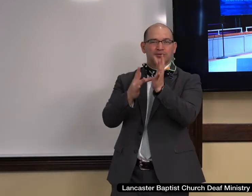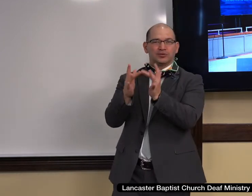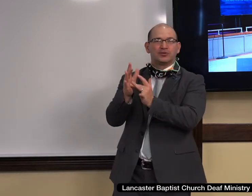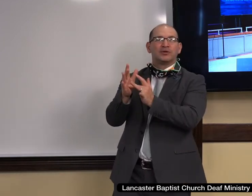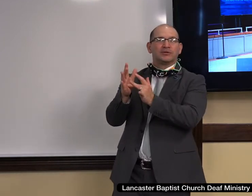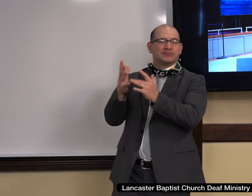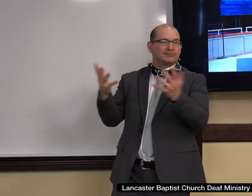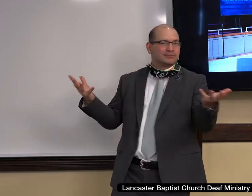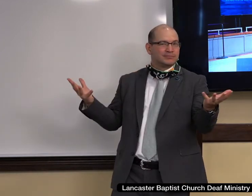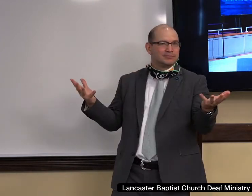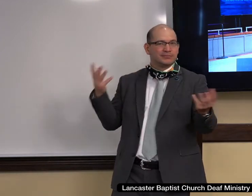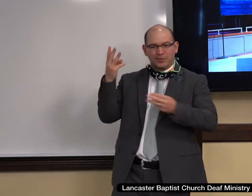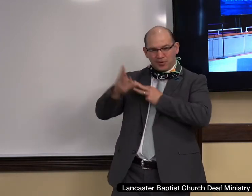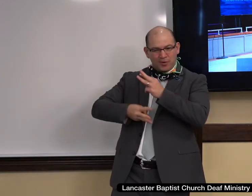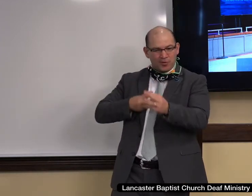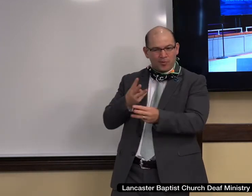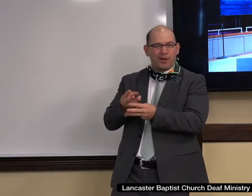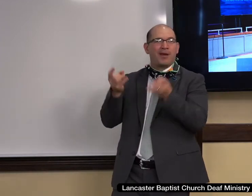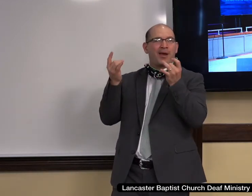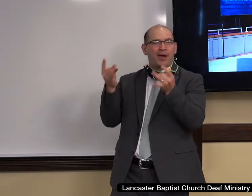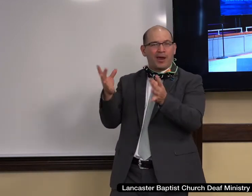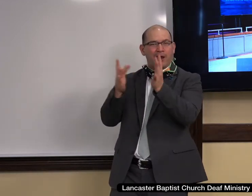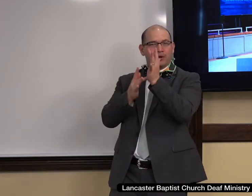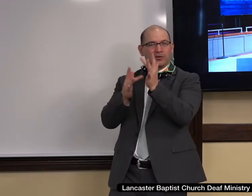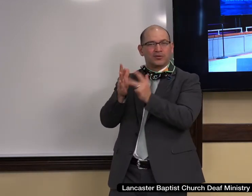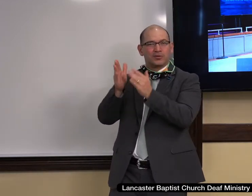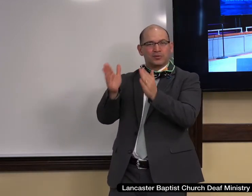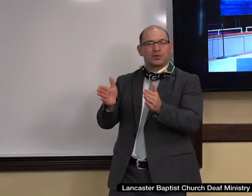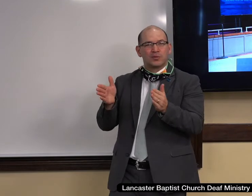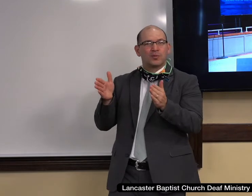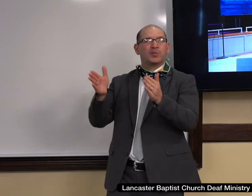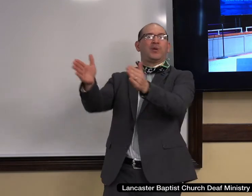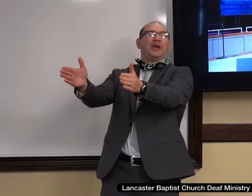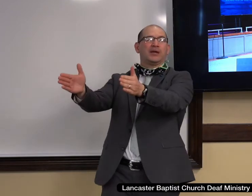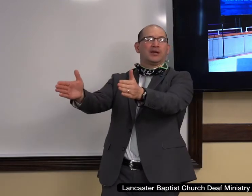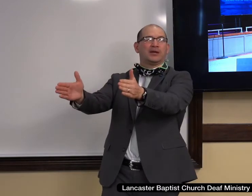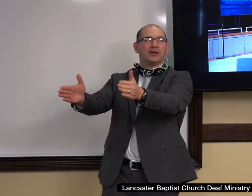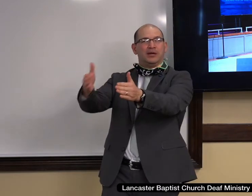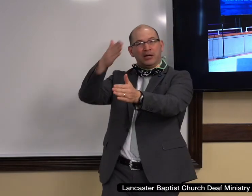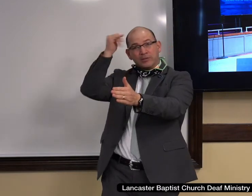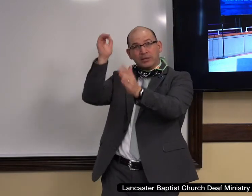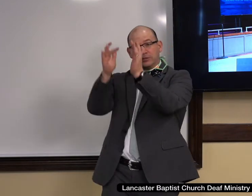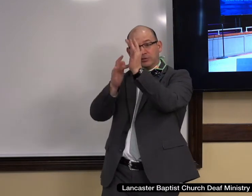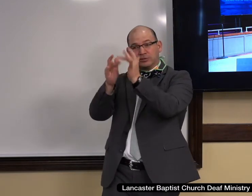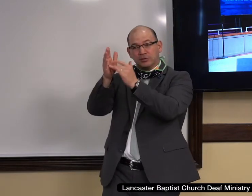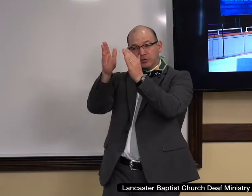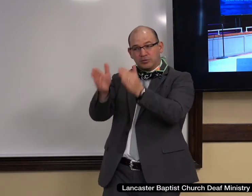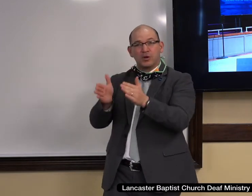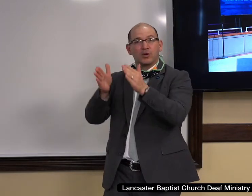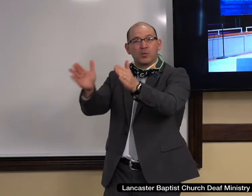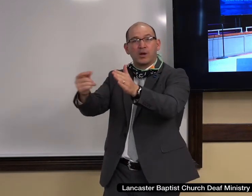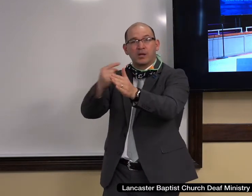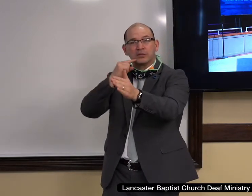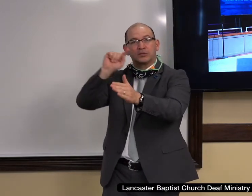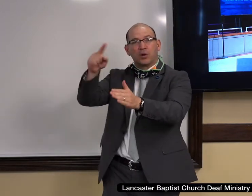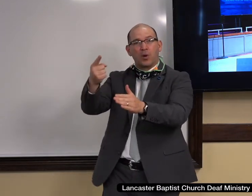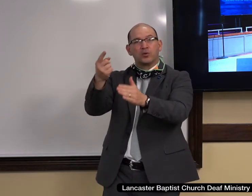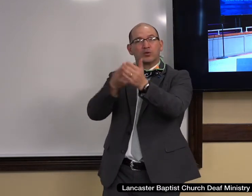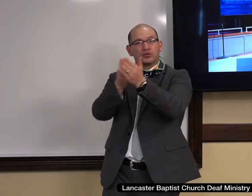the Christian faith is an exclusive faith. The Christian faith gives salvation only through the Lord